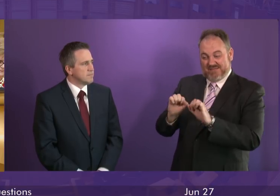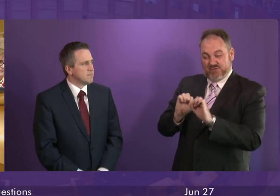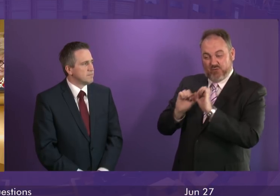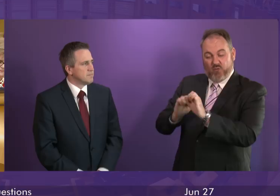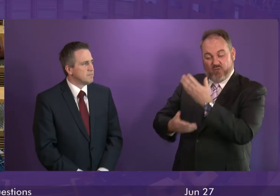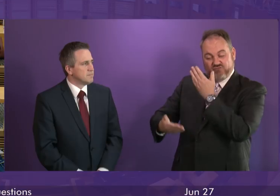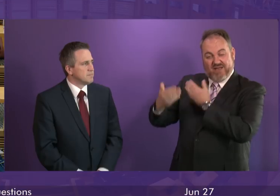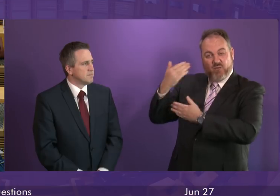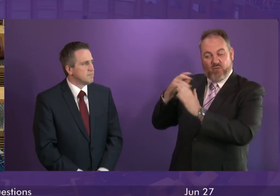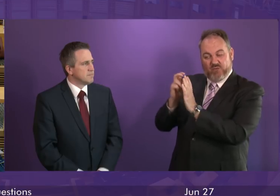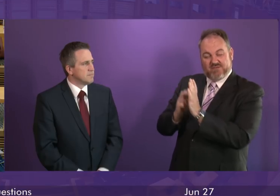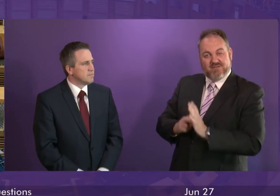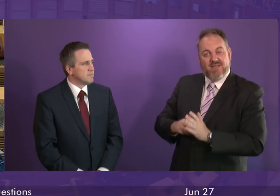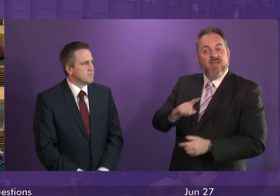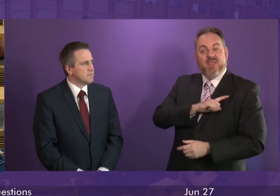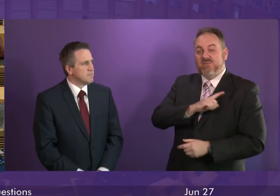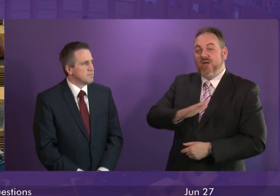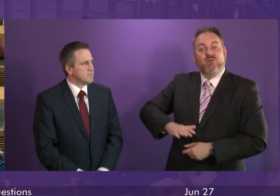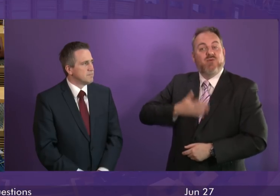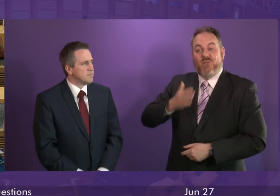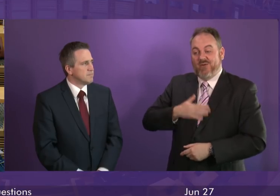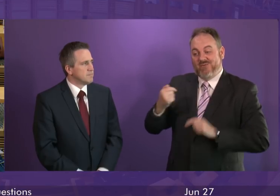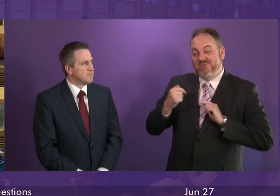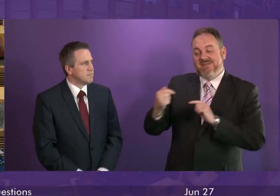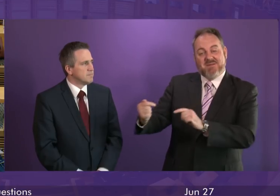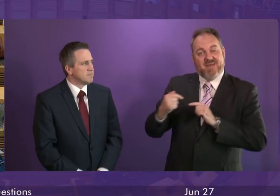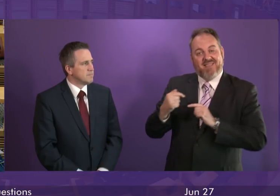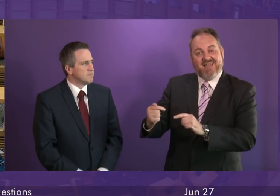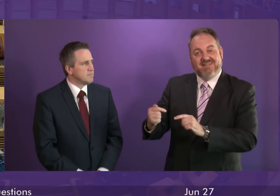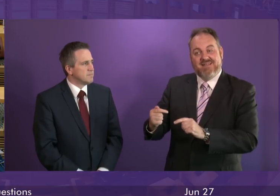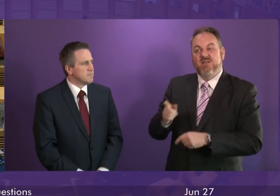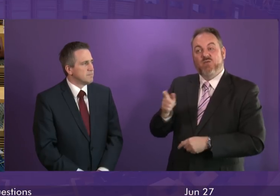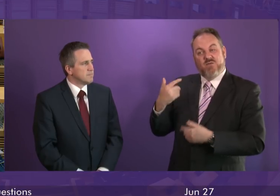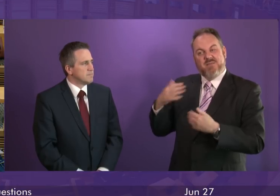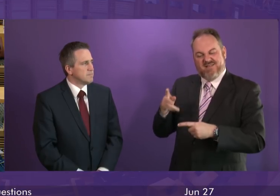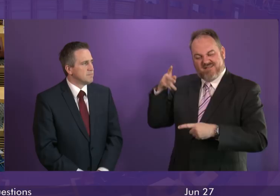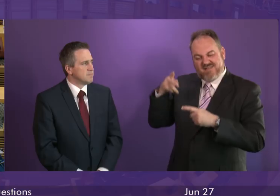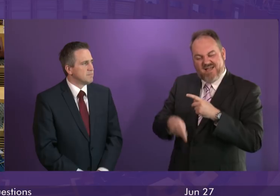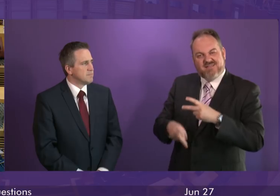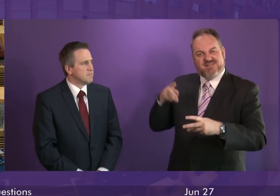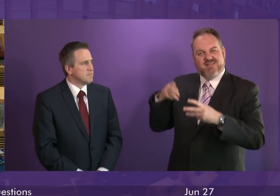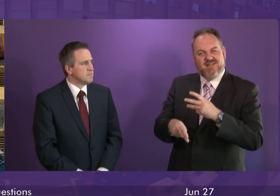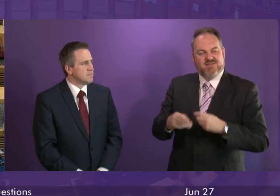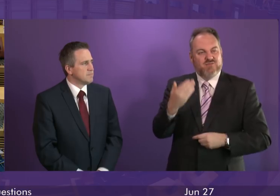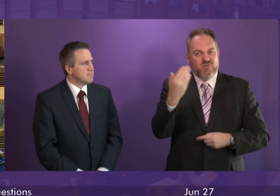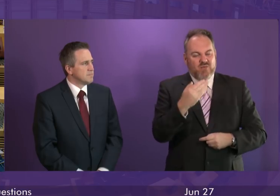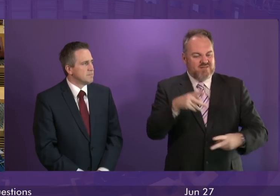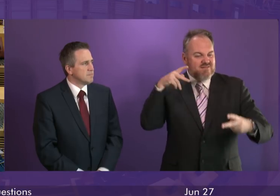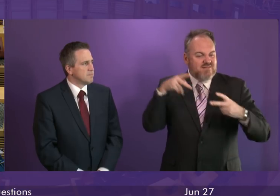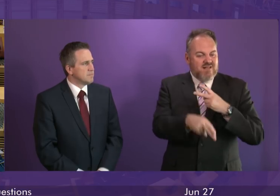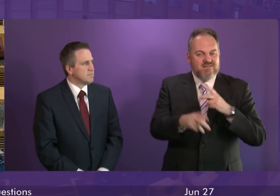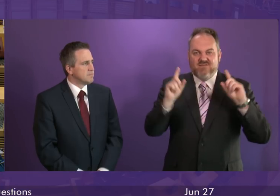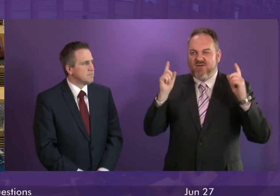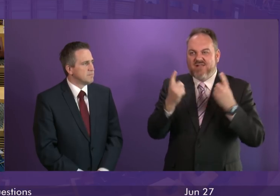that the government is so unwilling and unable to debate? It's a record of cuts. Cuts to our schools, cuts to